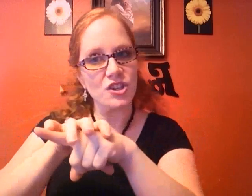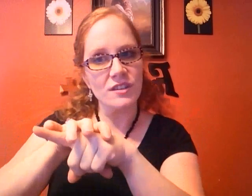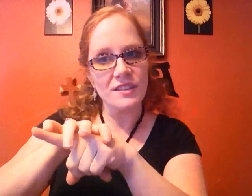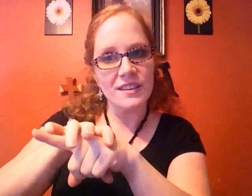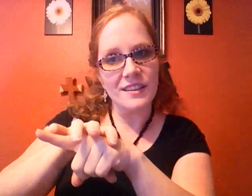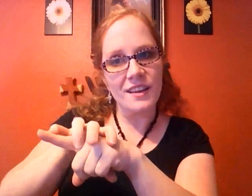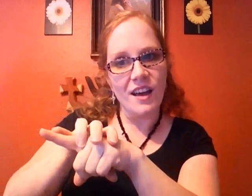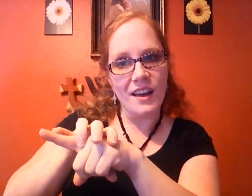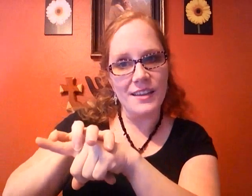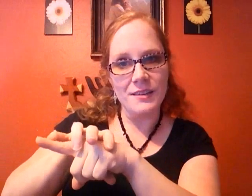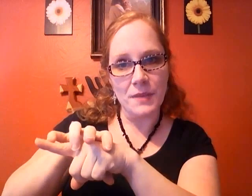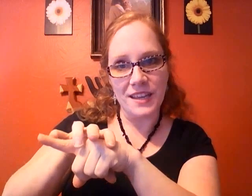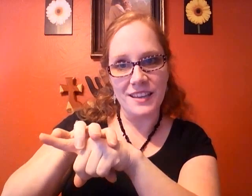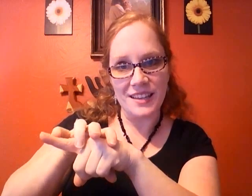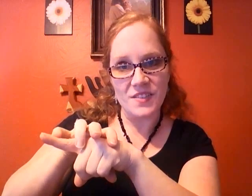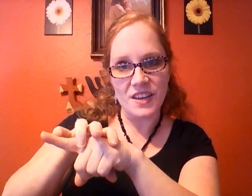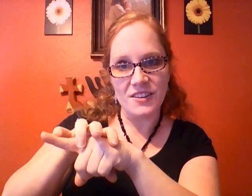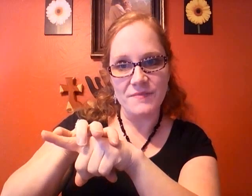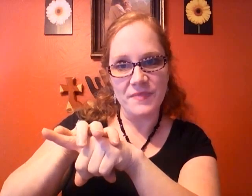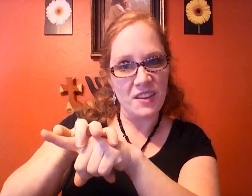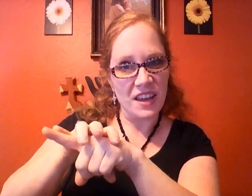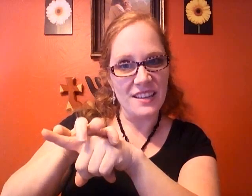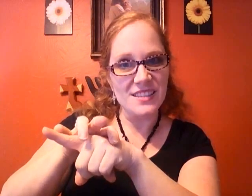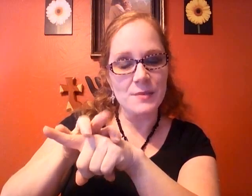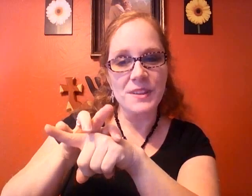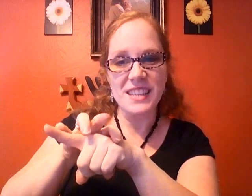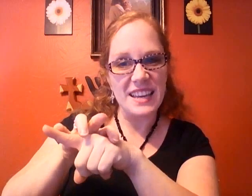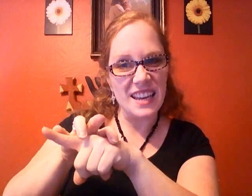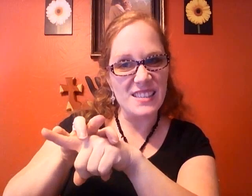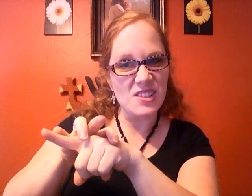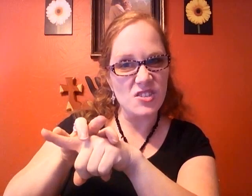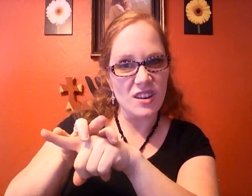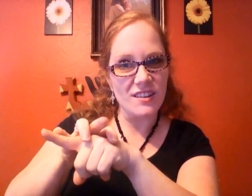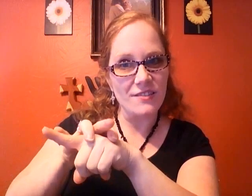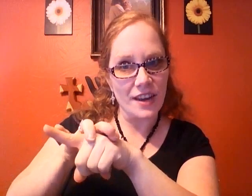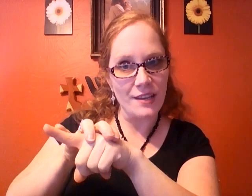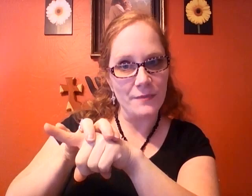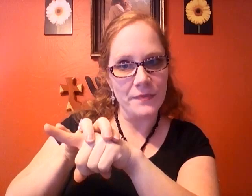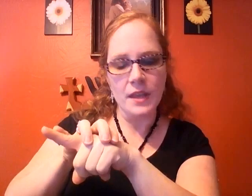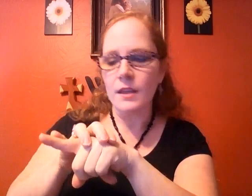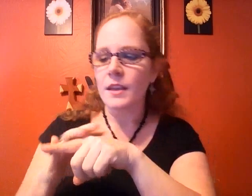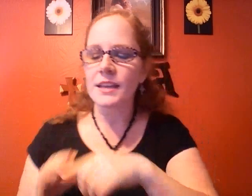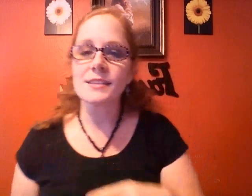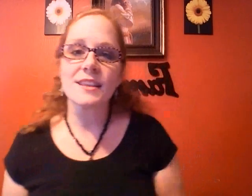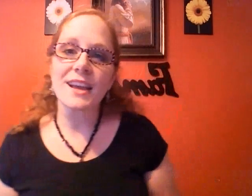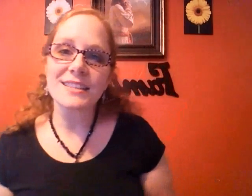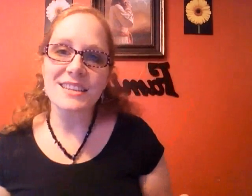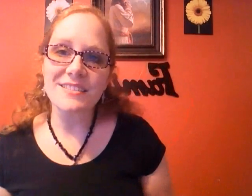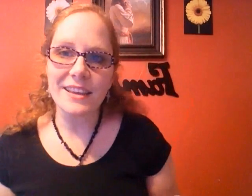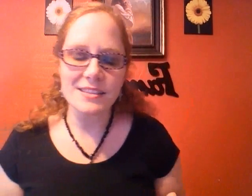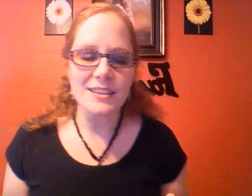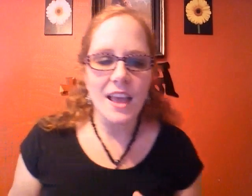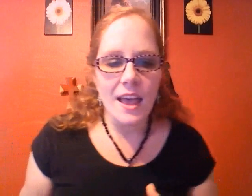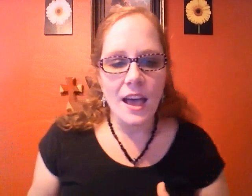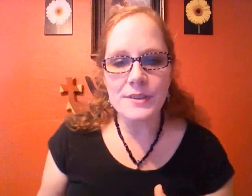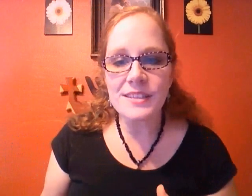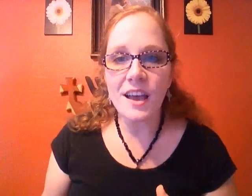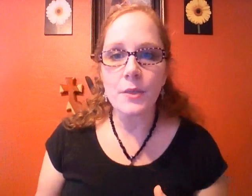on my index finger okay simple is that nice and strong right okay so the idea of this I was taught